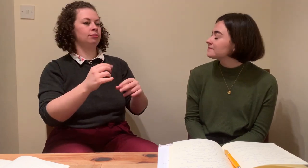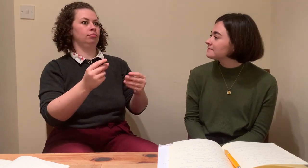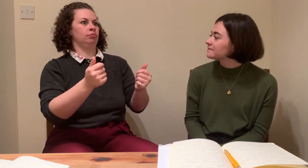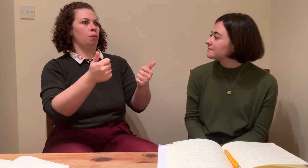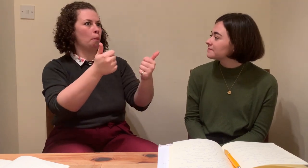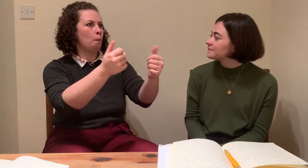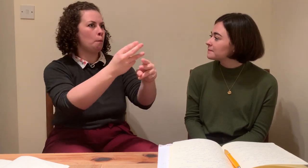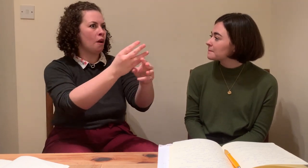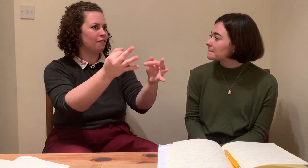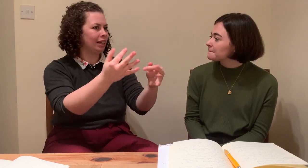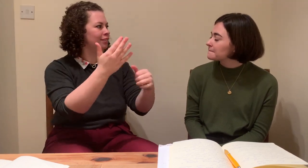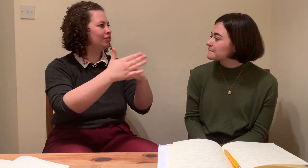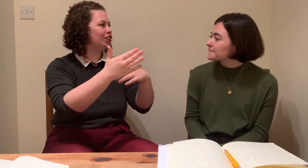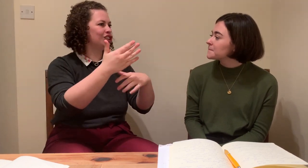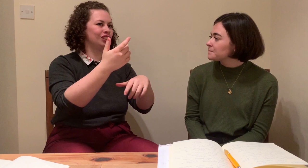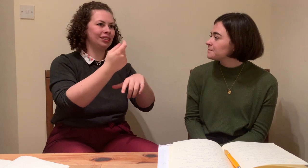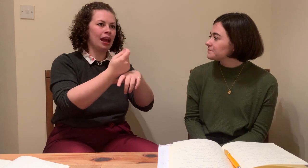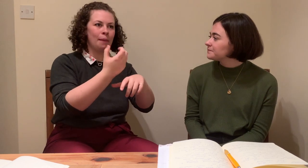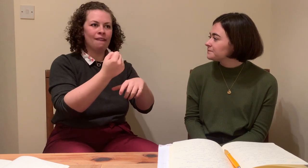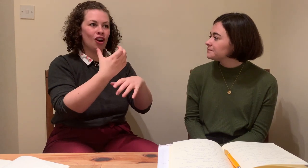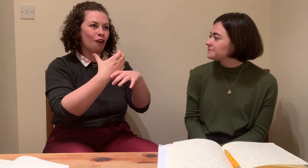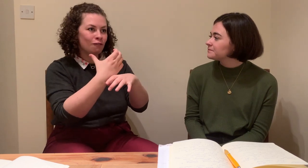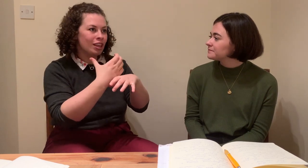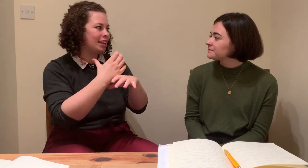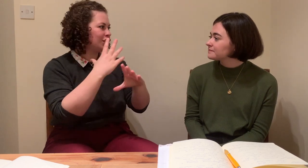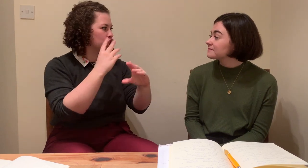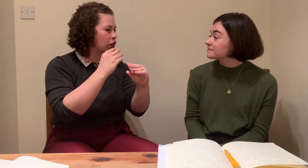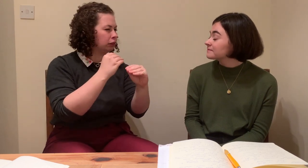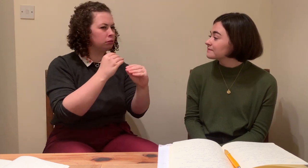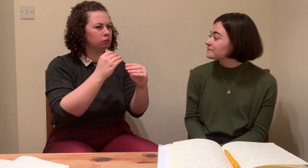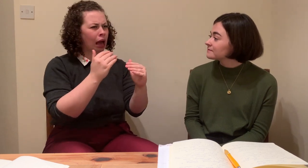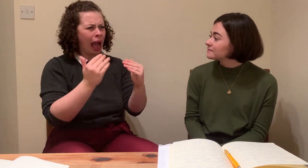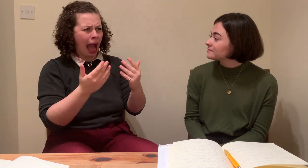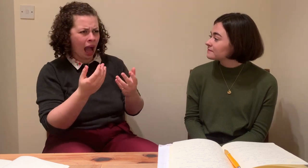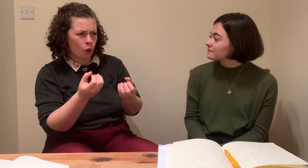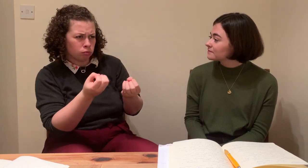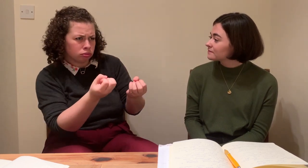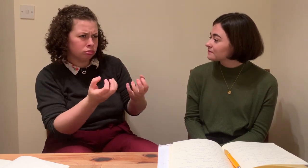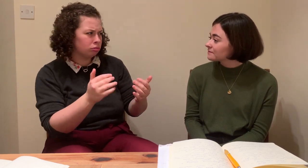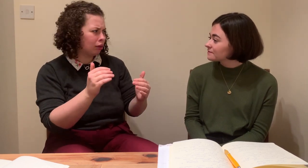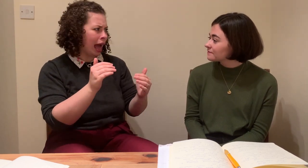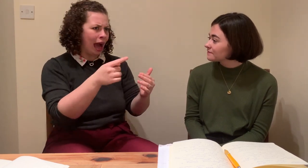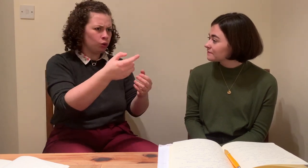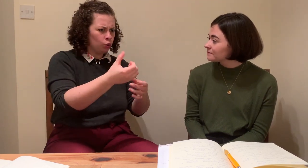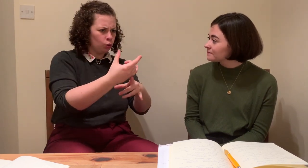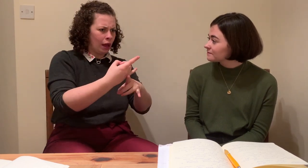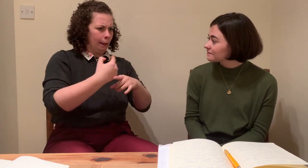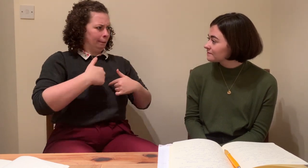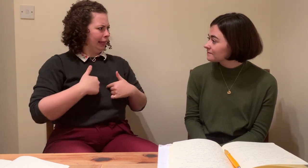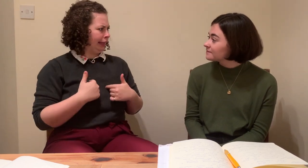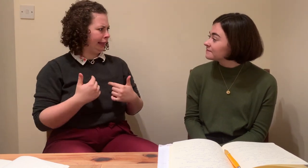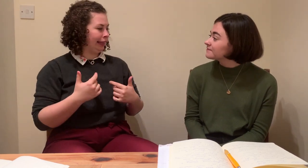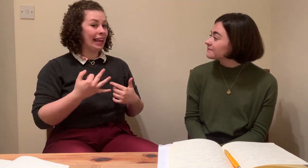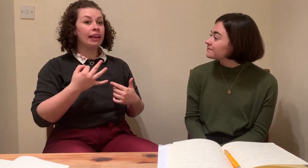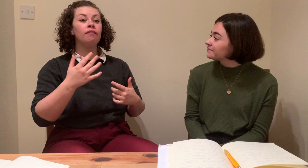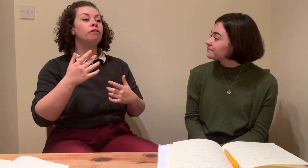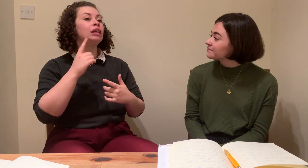could interrupt me, right? Because what was happening, let's say I was going into English, she would have her hearing interpreter who would feed her from